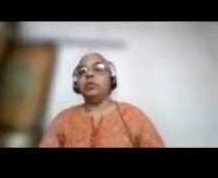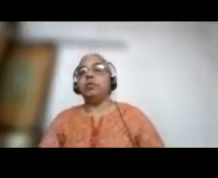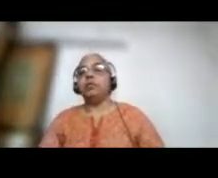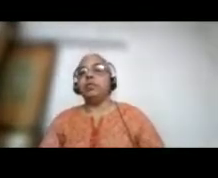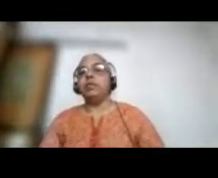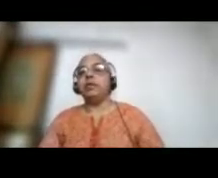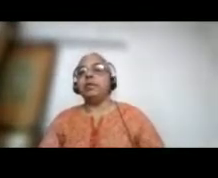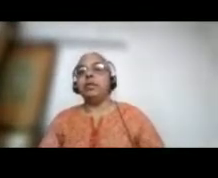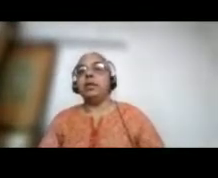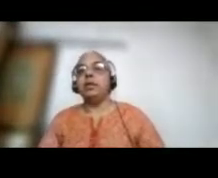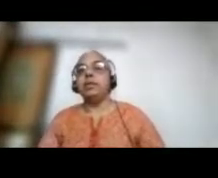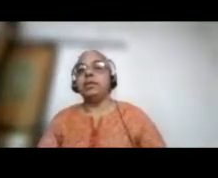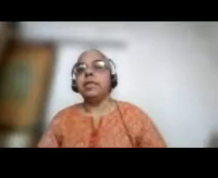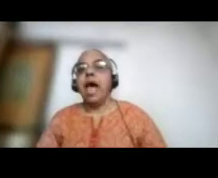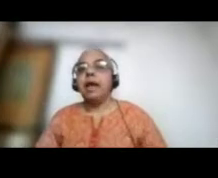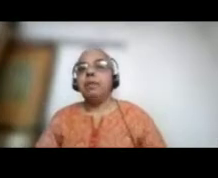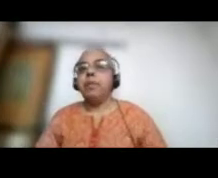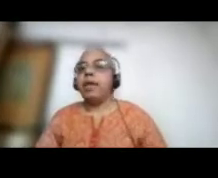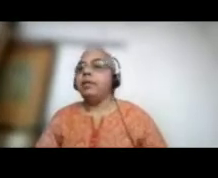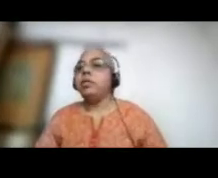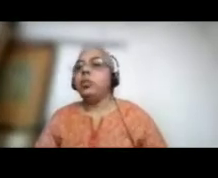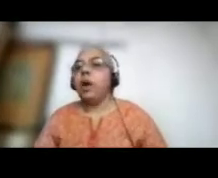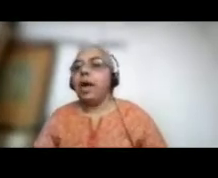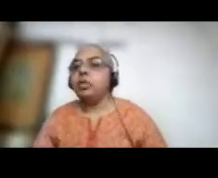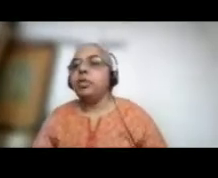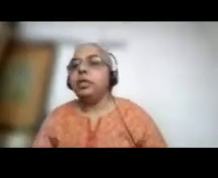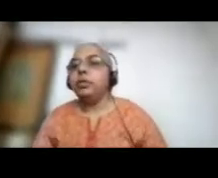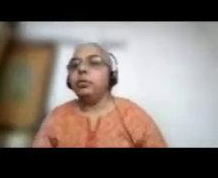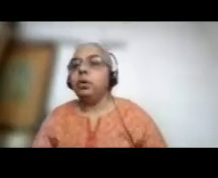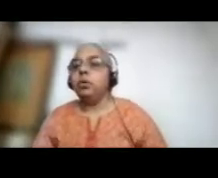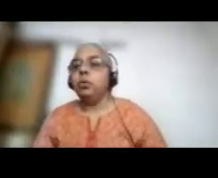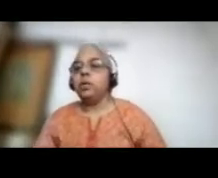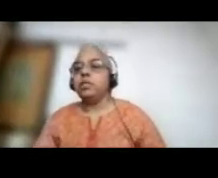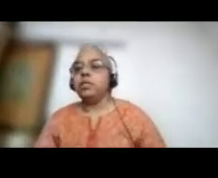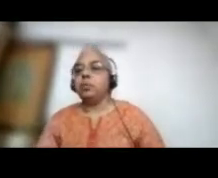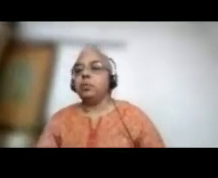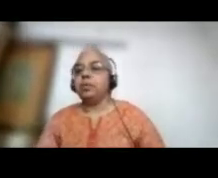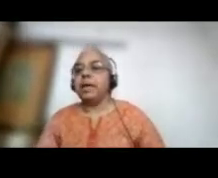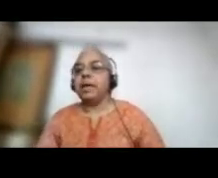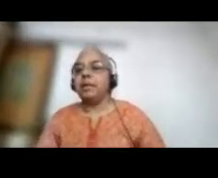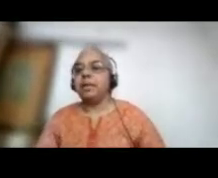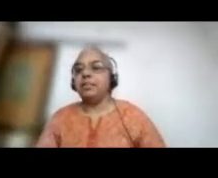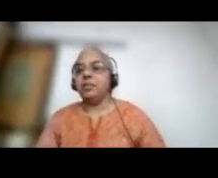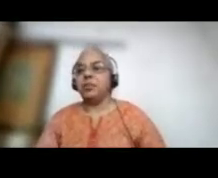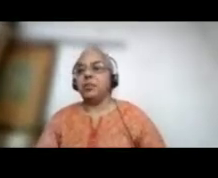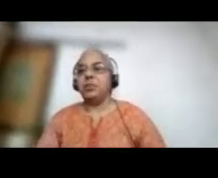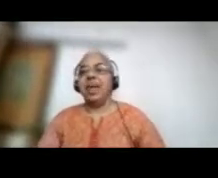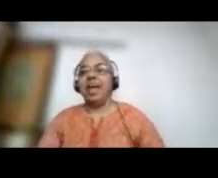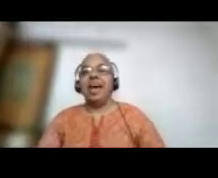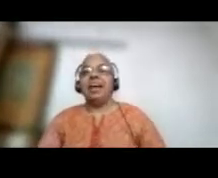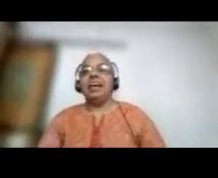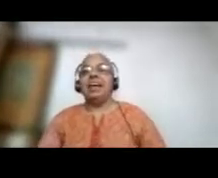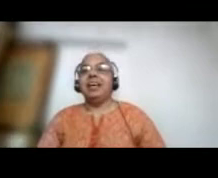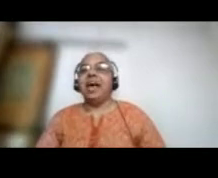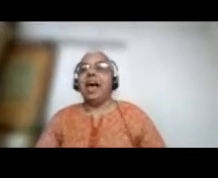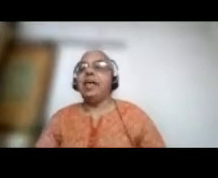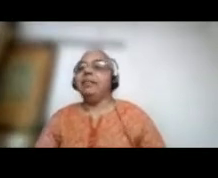students who are first generation learners, and parents who actually do not know much about what's happening in the school.